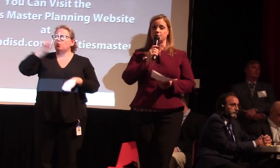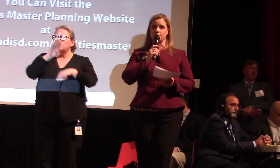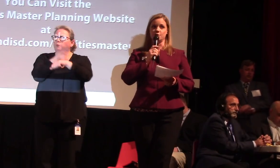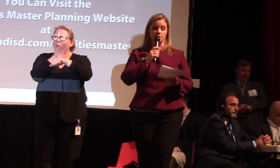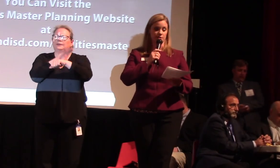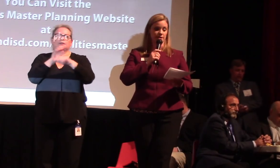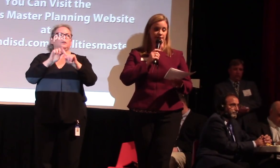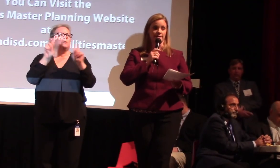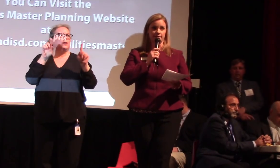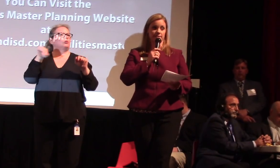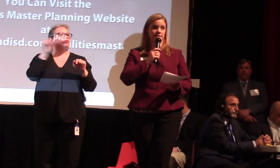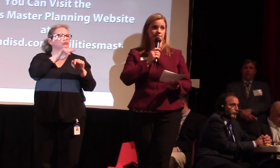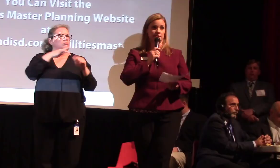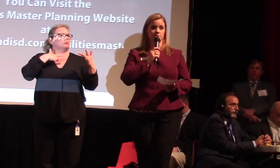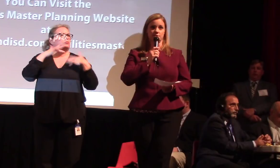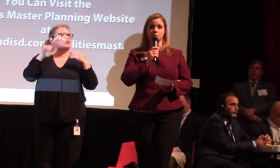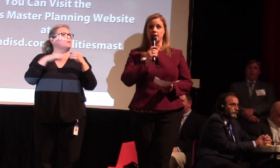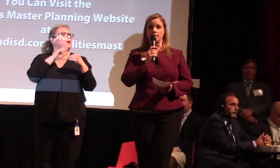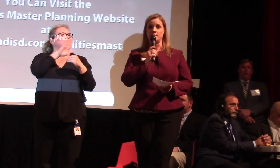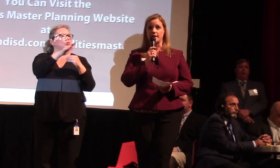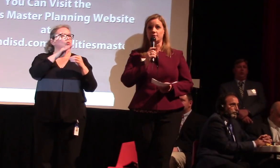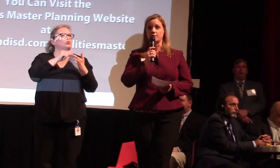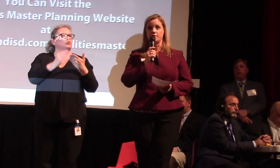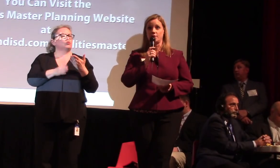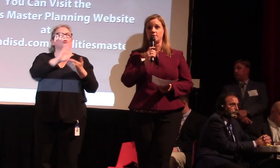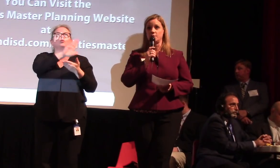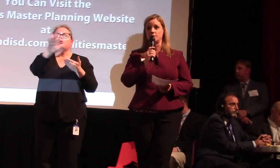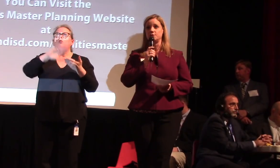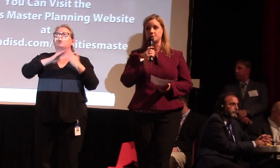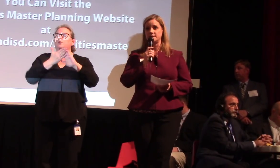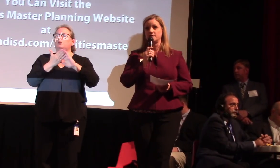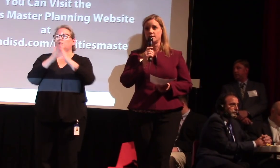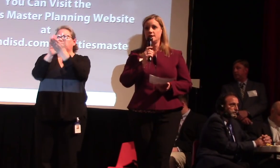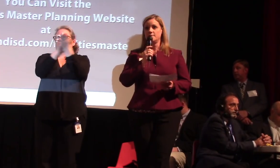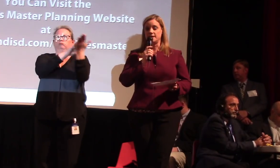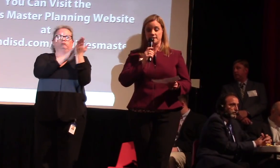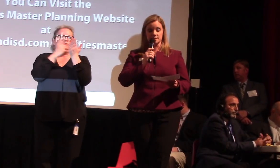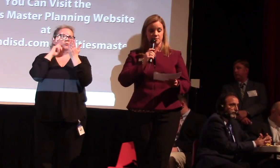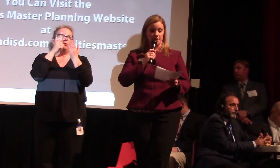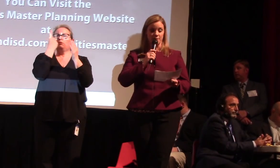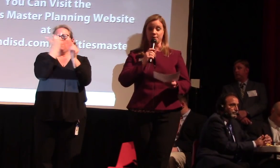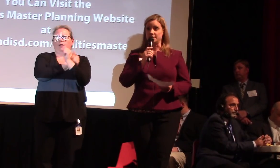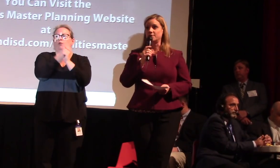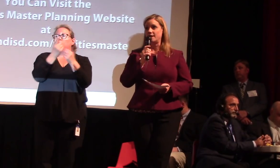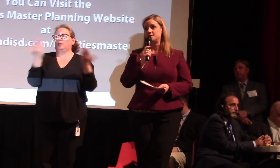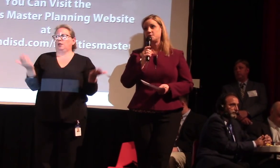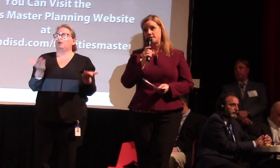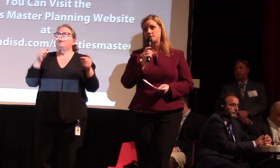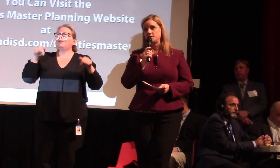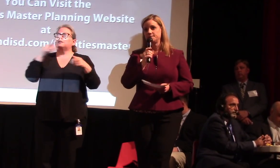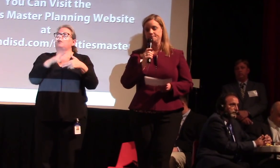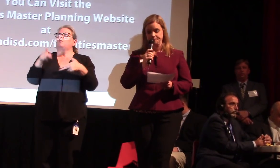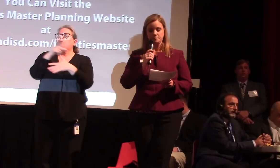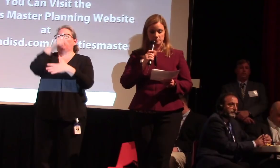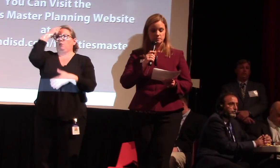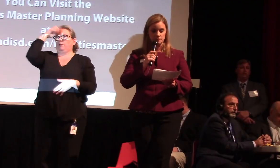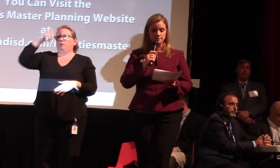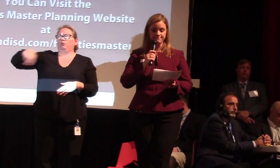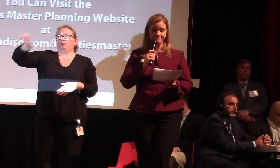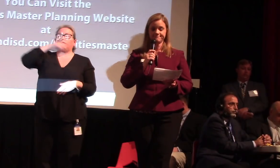students and for your community. think that that deserves a pat on the back for for everyone who's here making this a priority in your lives so thank you.